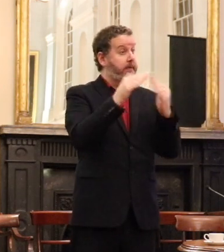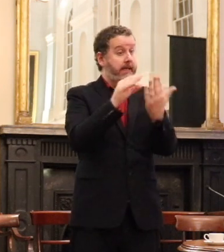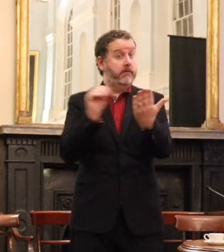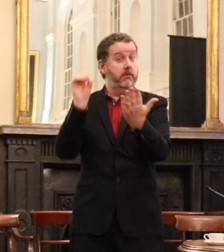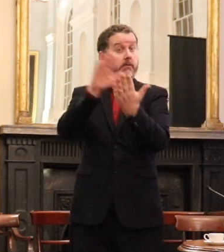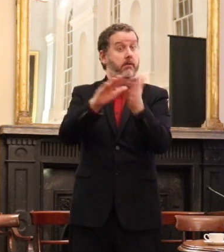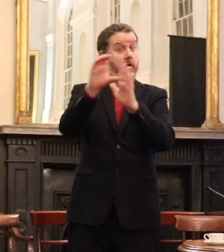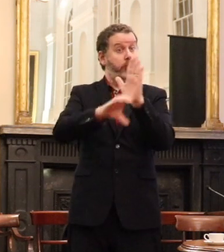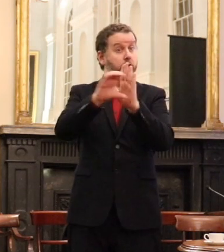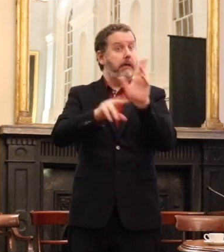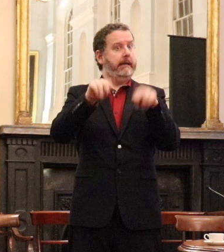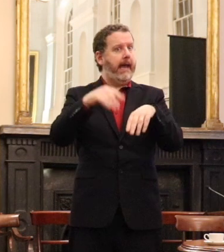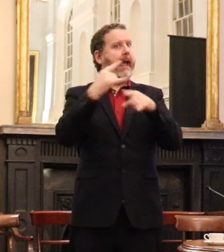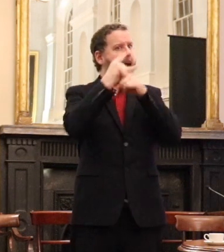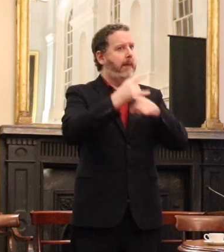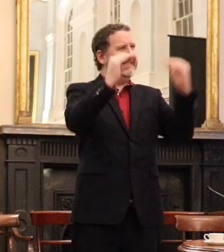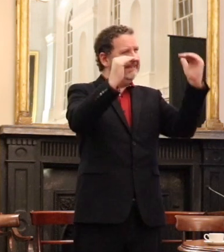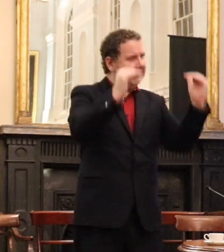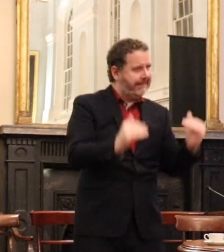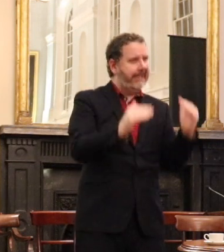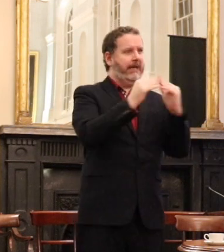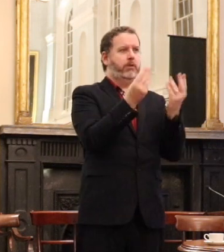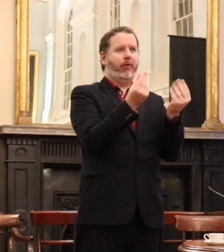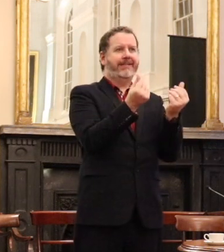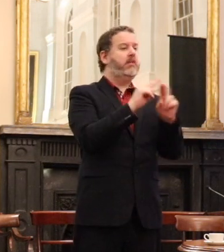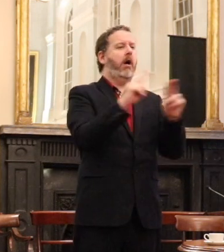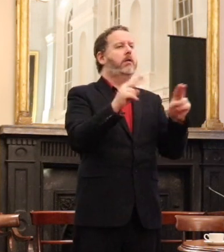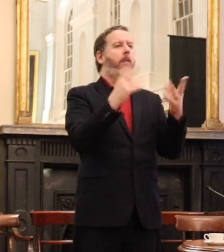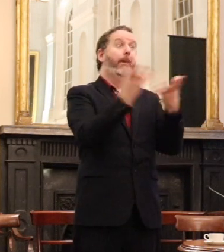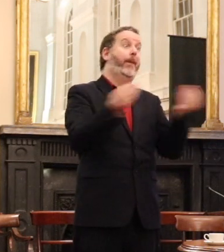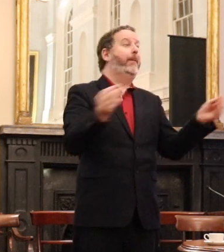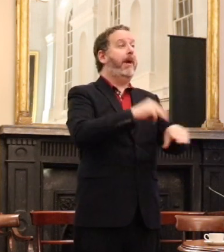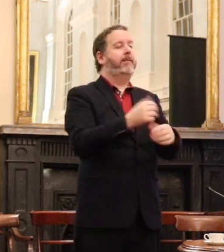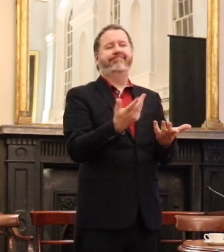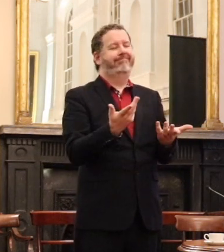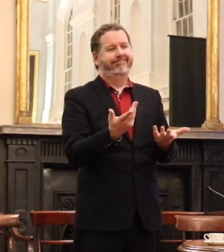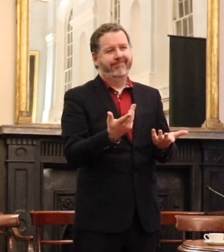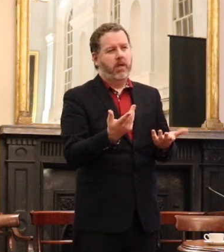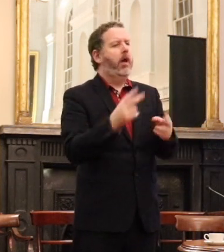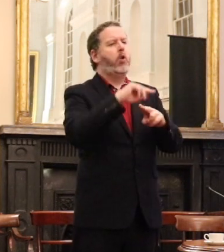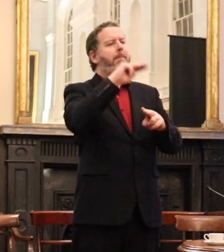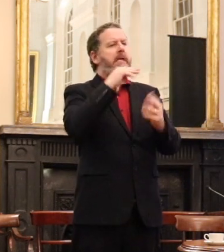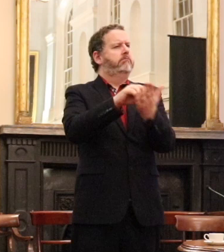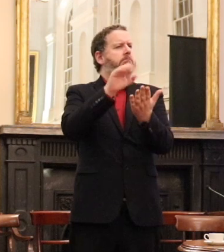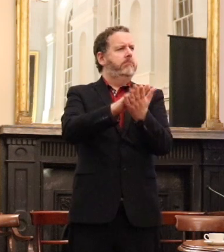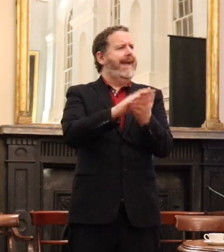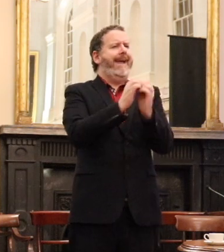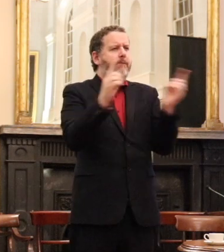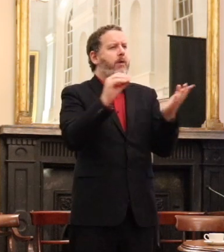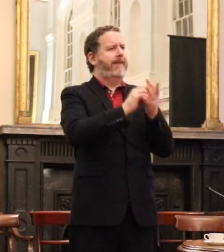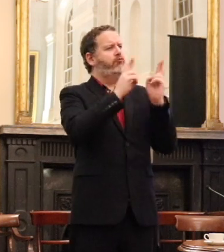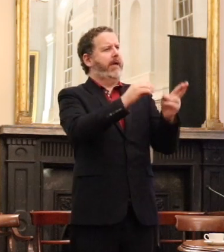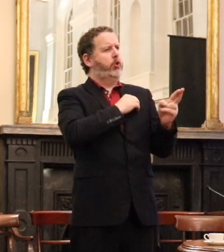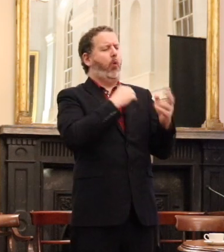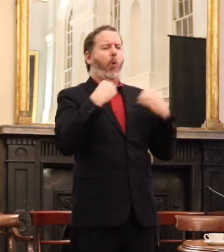It's not going to be a plan C and it's not a solution and nobody's talking about a housing provision that provides a right to the individual housing for every